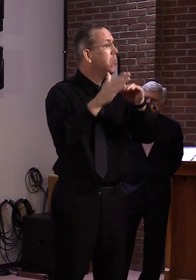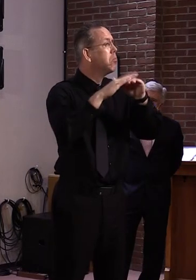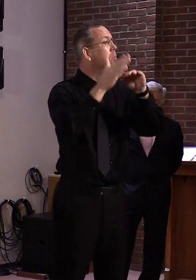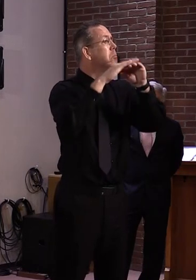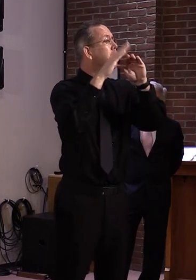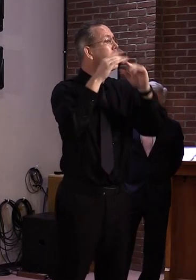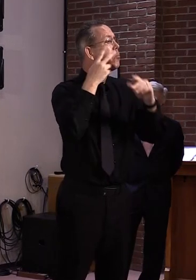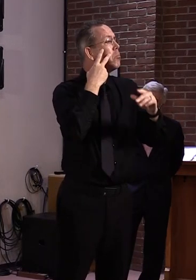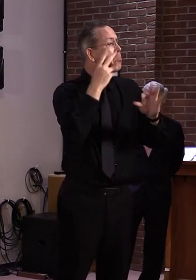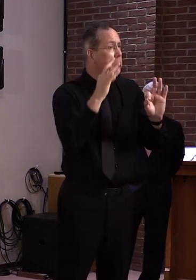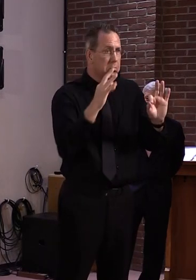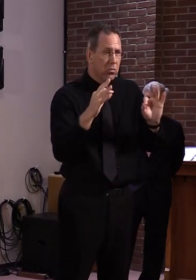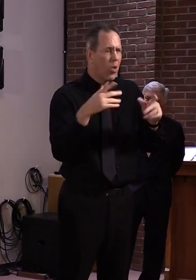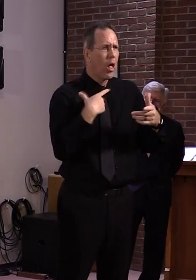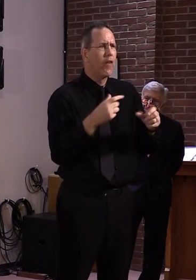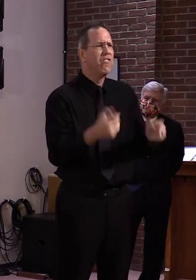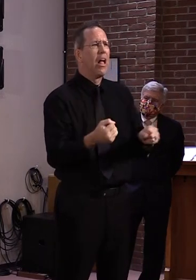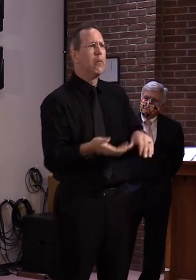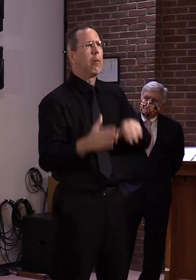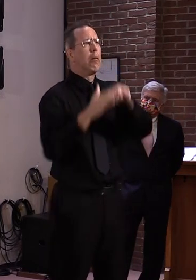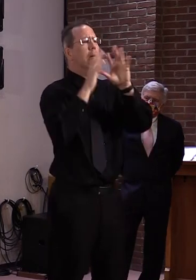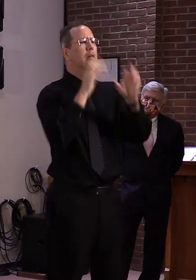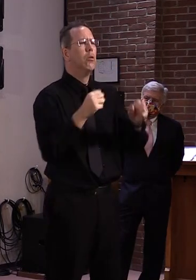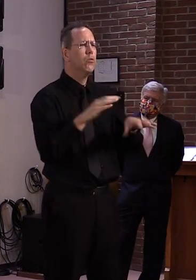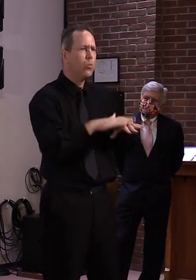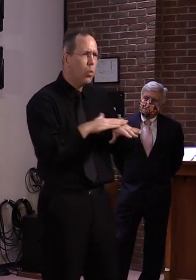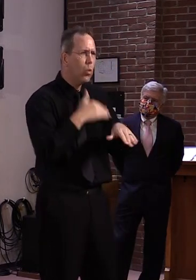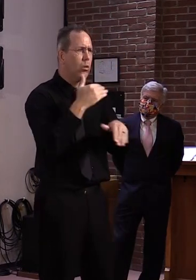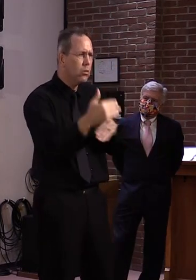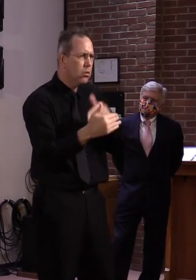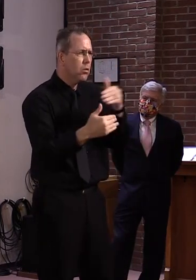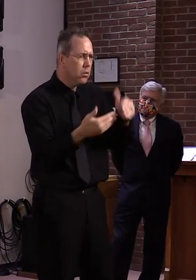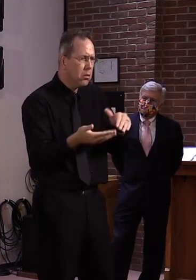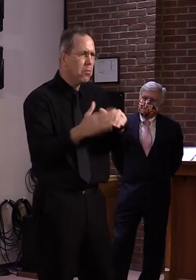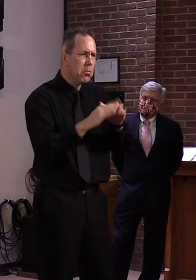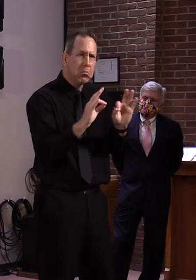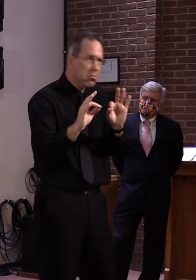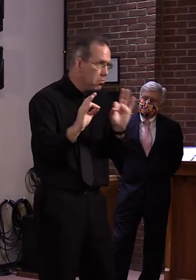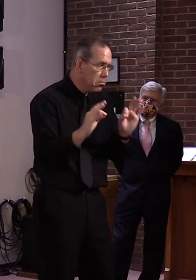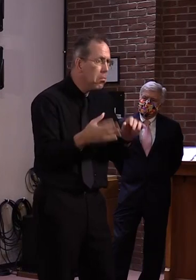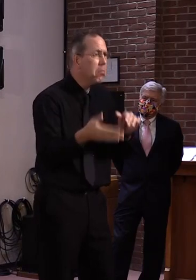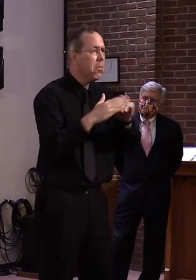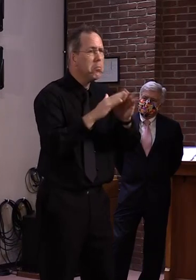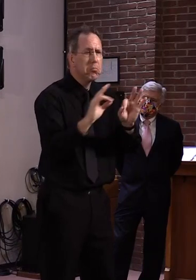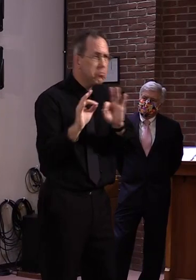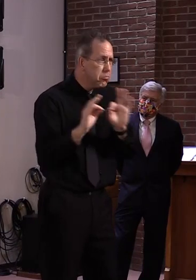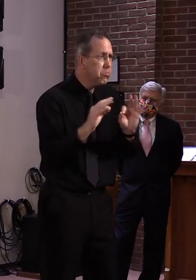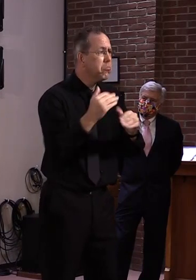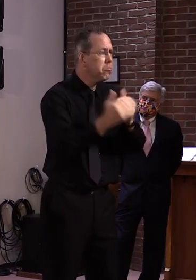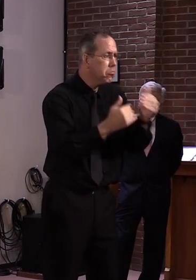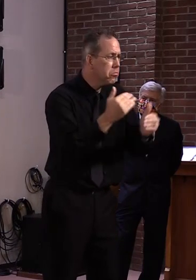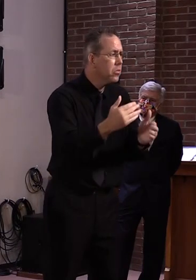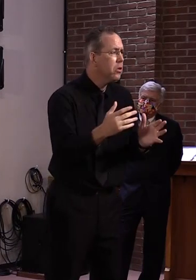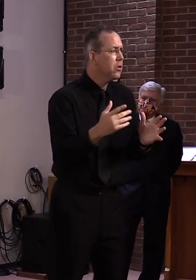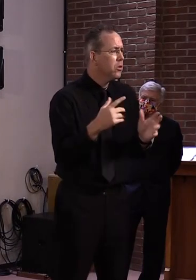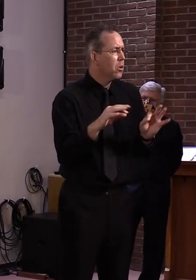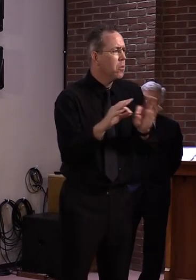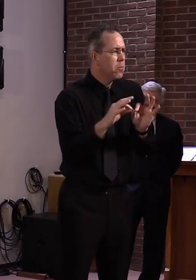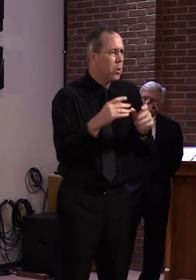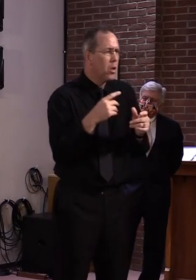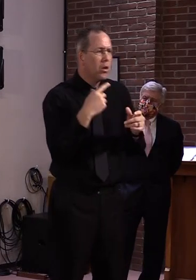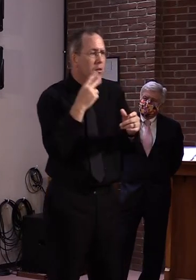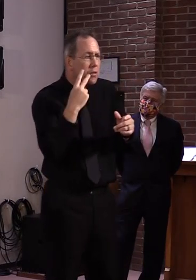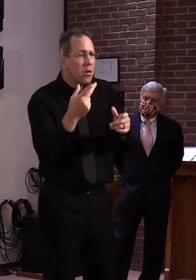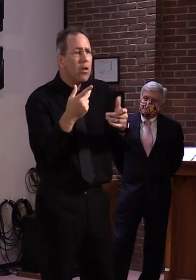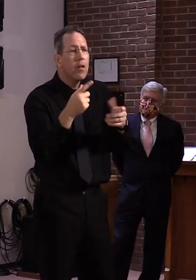you know, we look out, obviously, with some of these events that are coming up to contemplate for